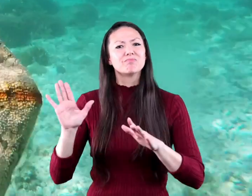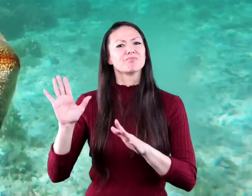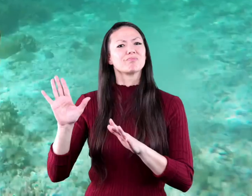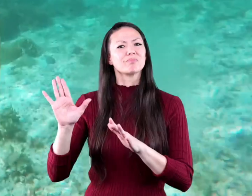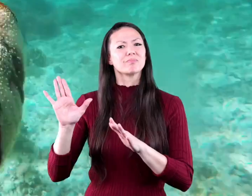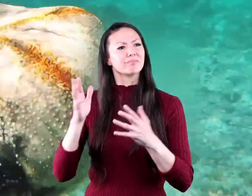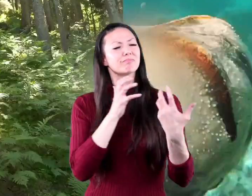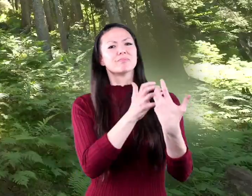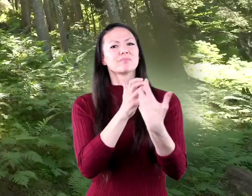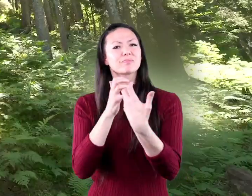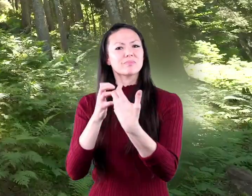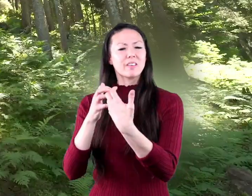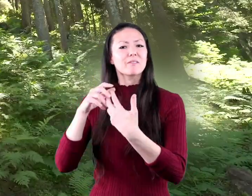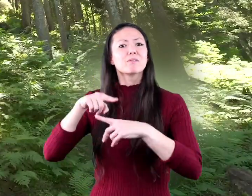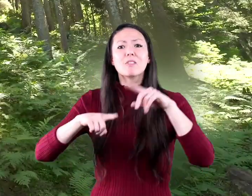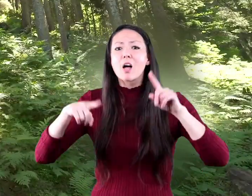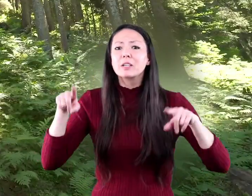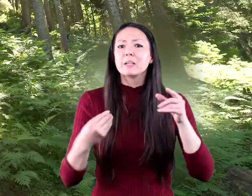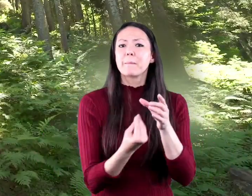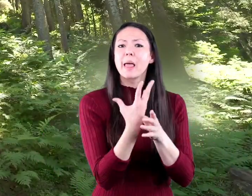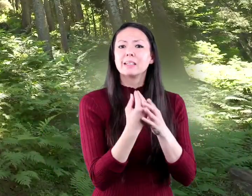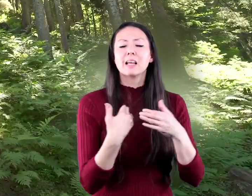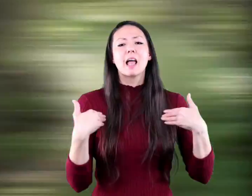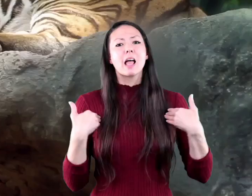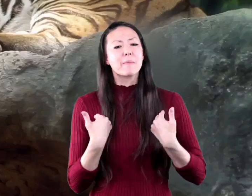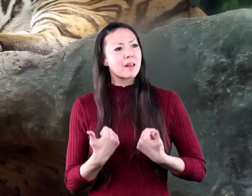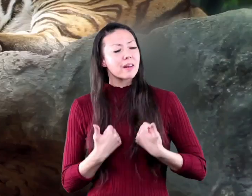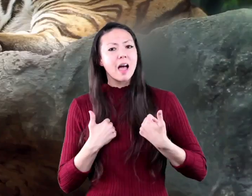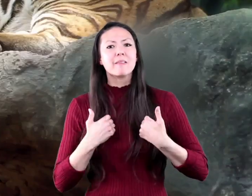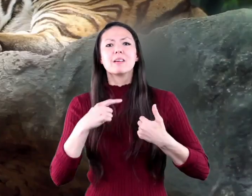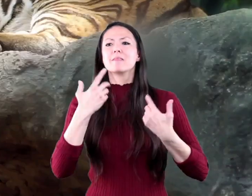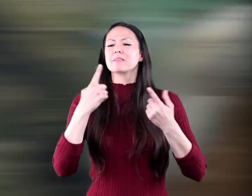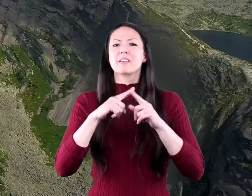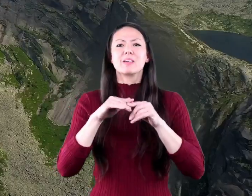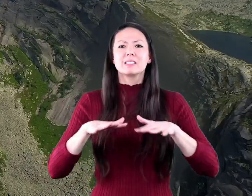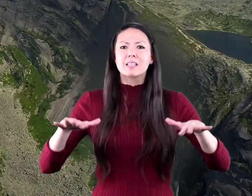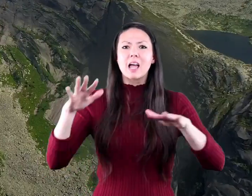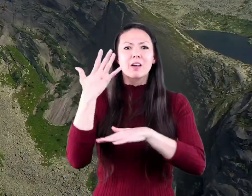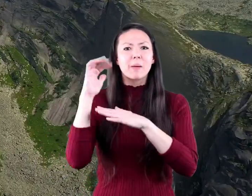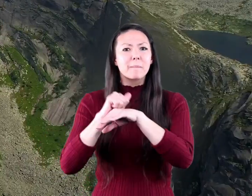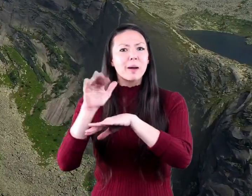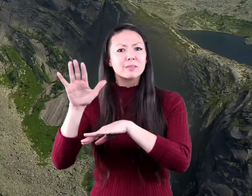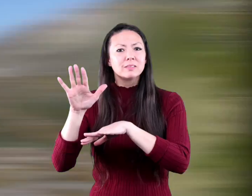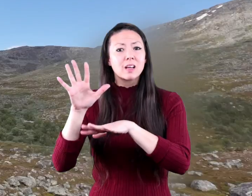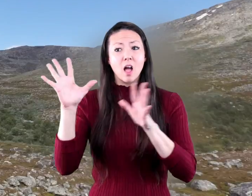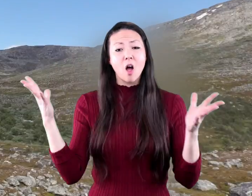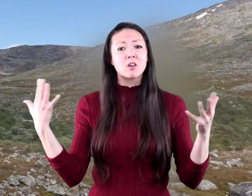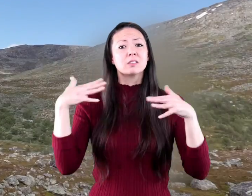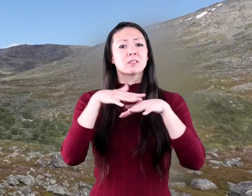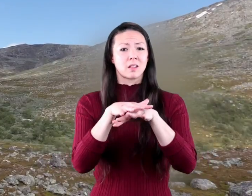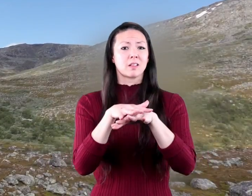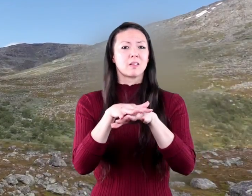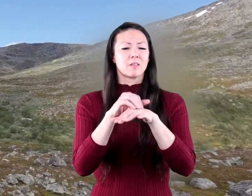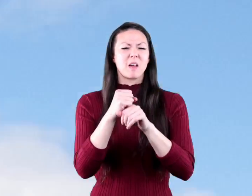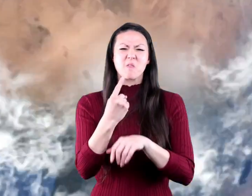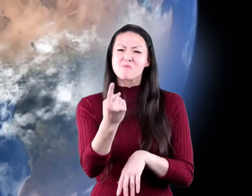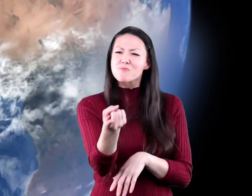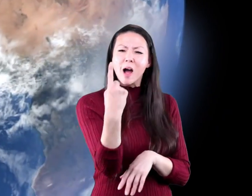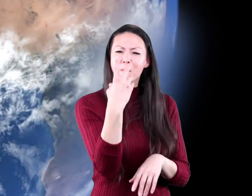as well as various plants animal life and terrain and all together they make up one